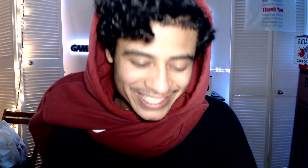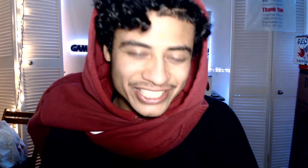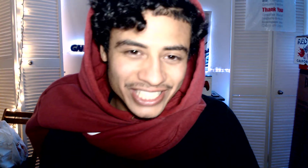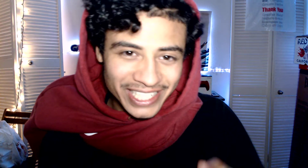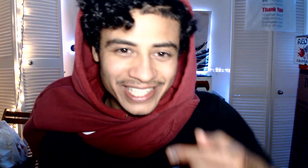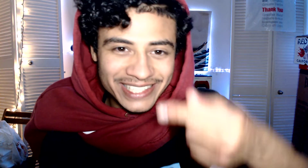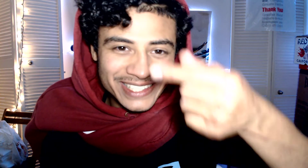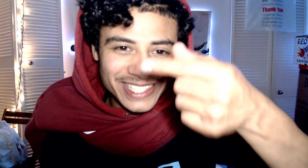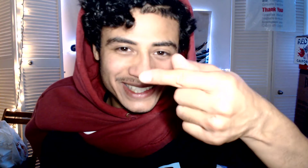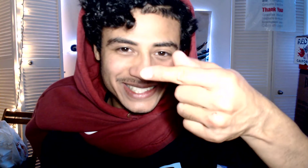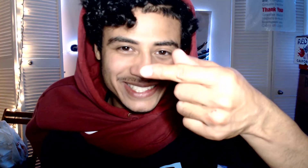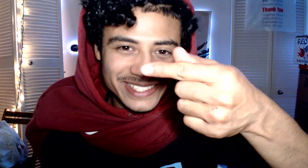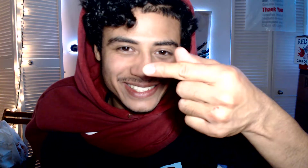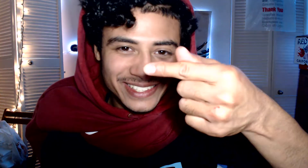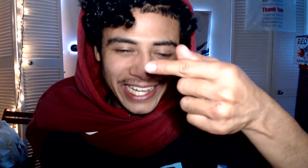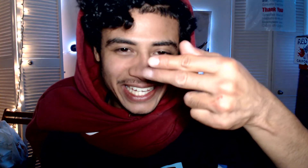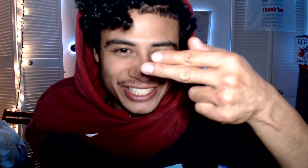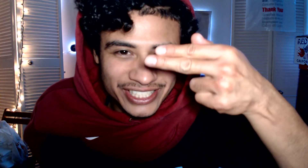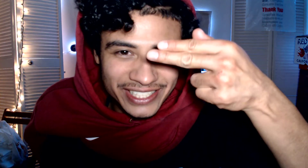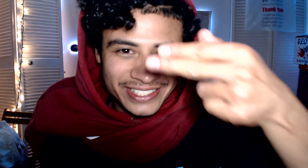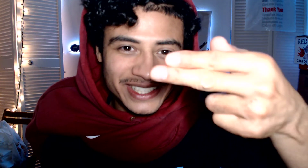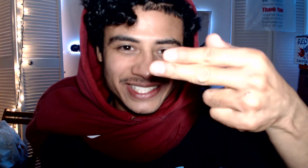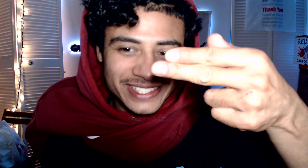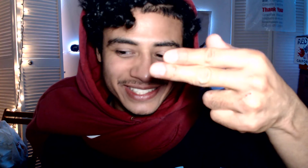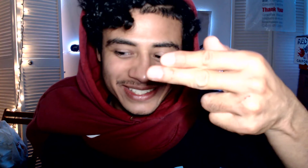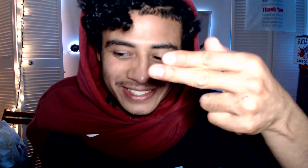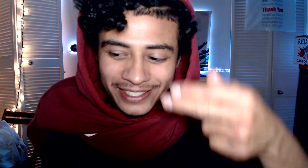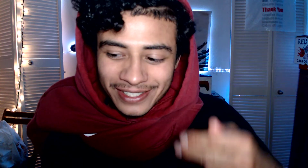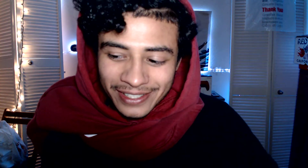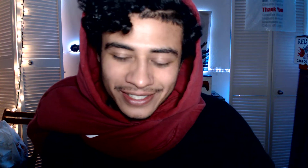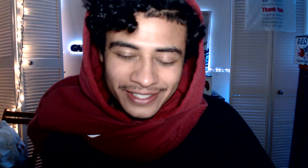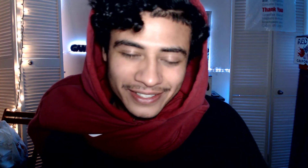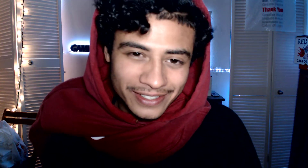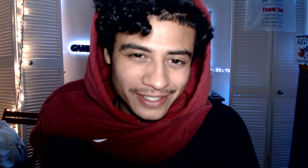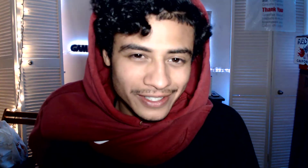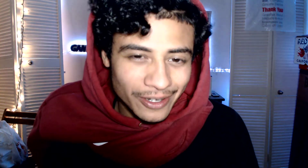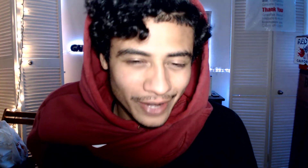G is this. H is this. Alright.